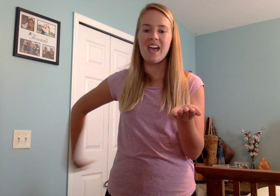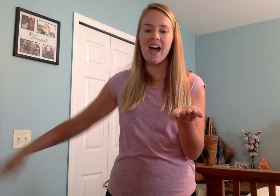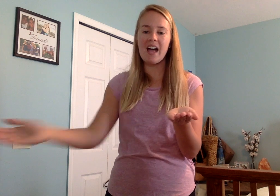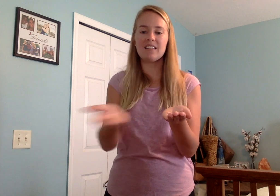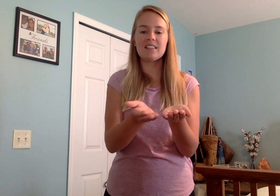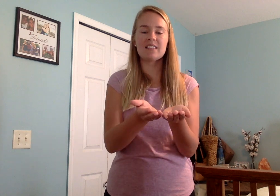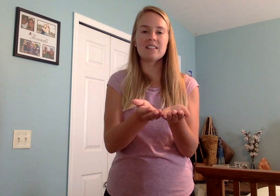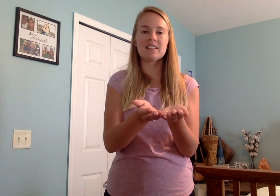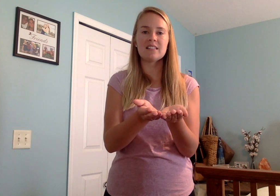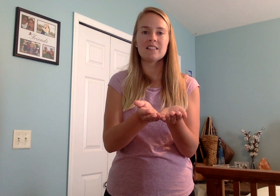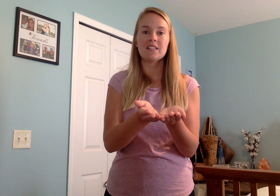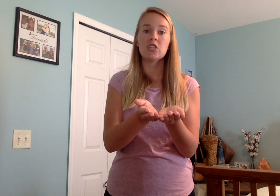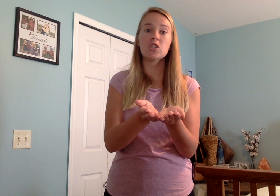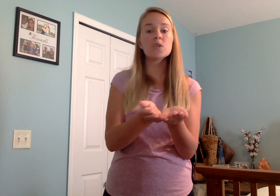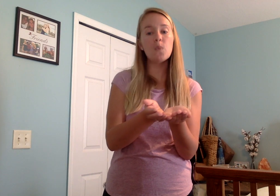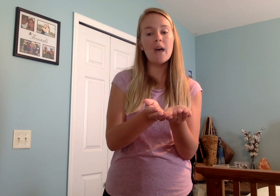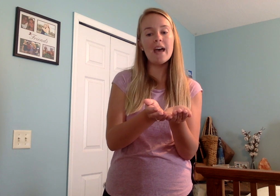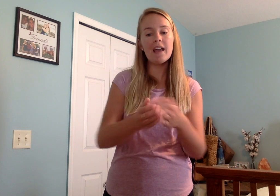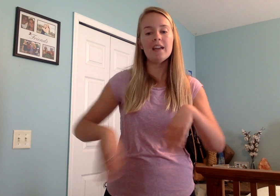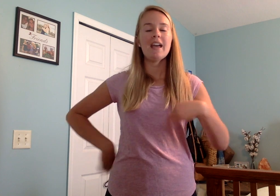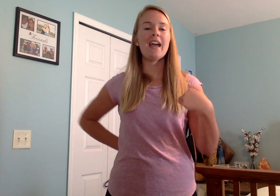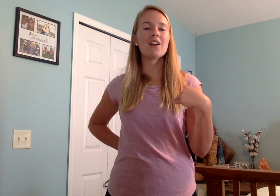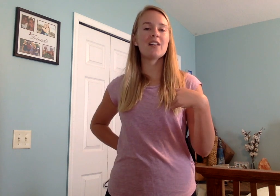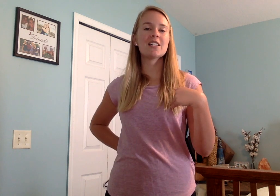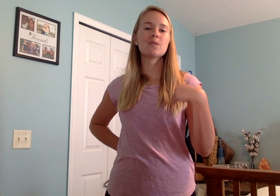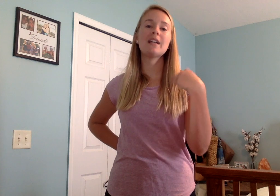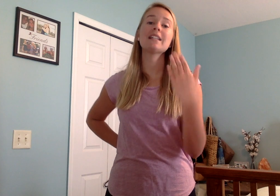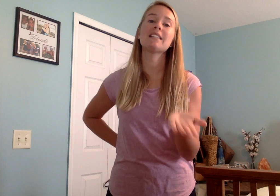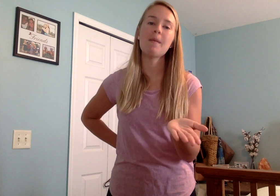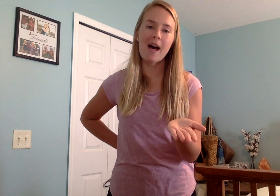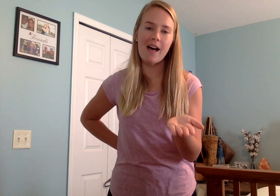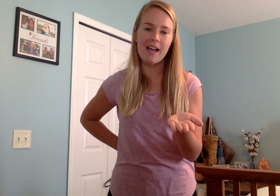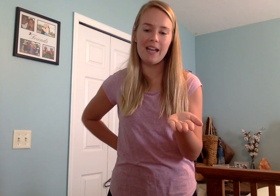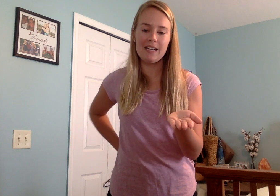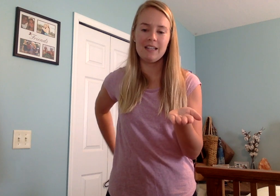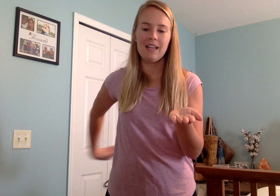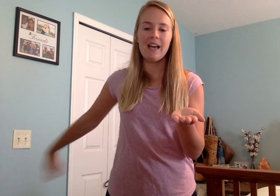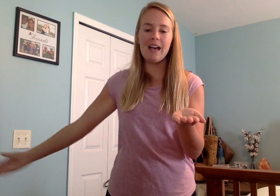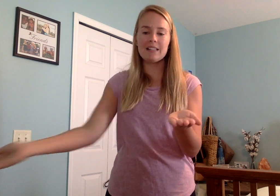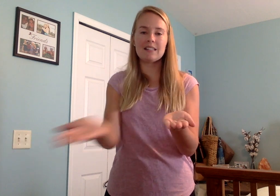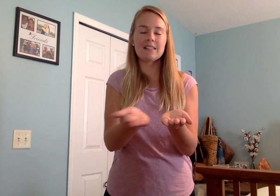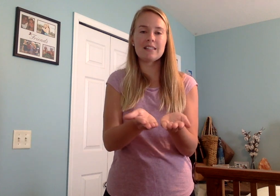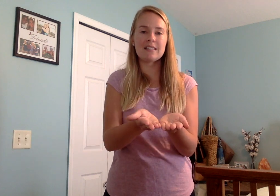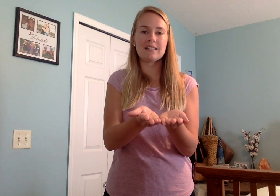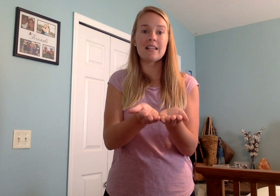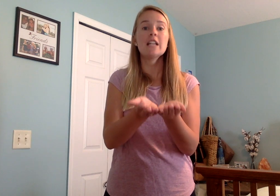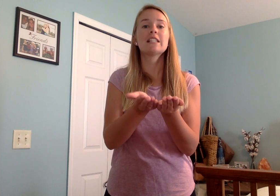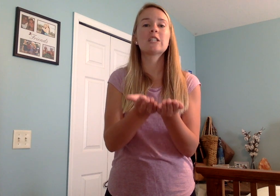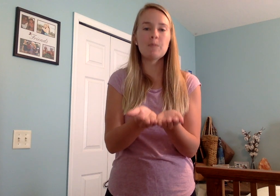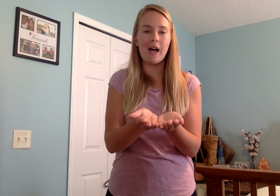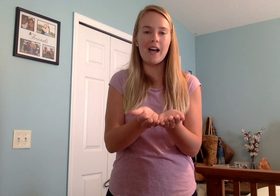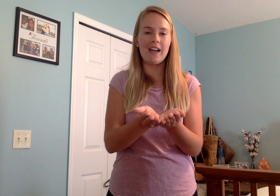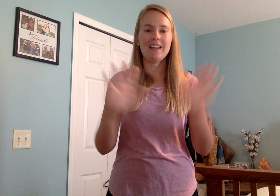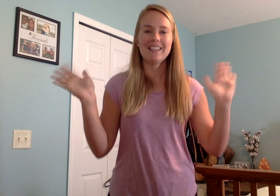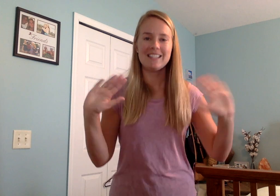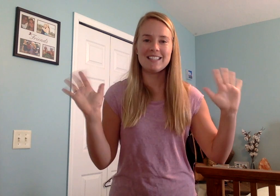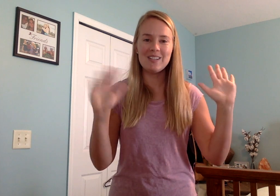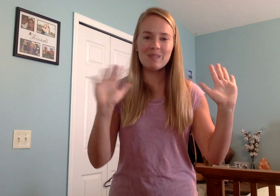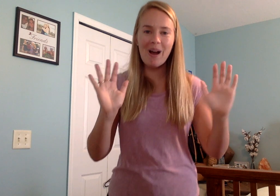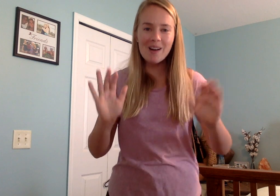add s-s-sway. And our last one, say pine, add s-s-spine. See you tomorrow.